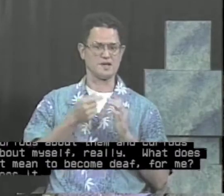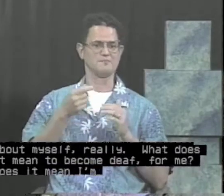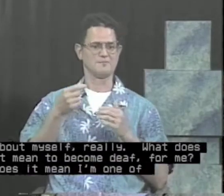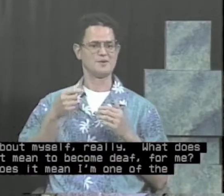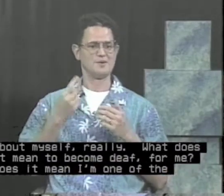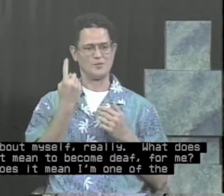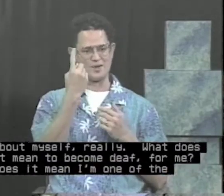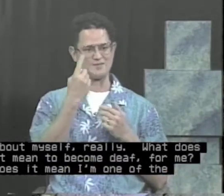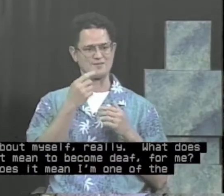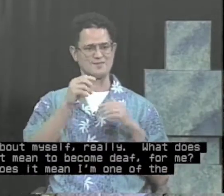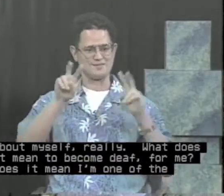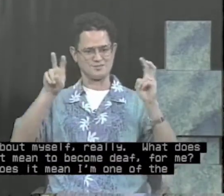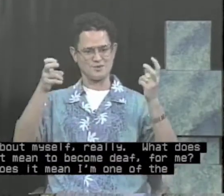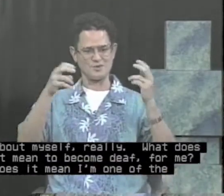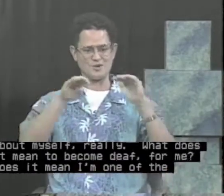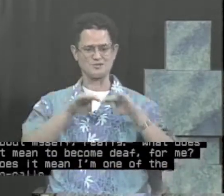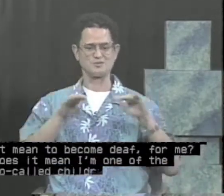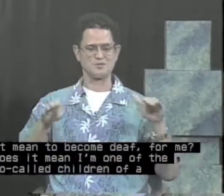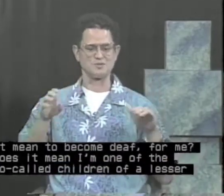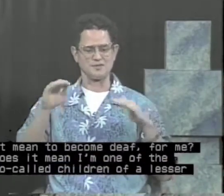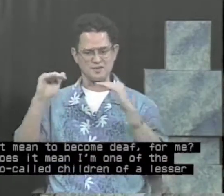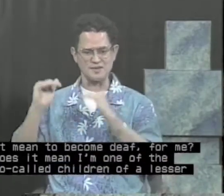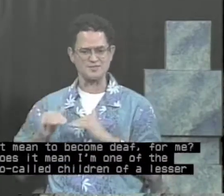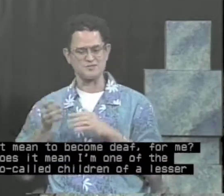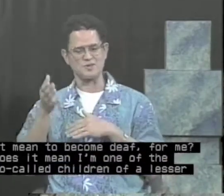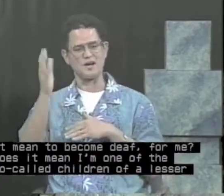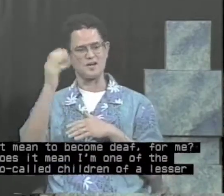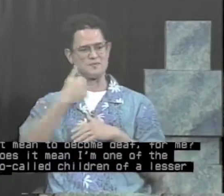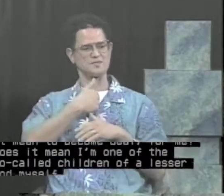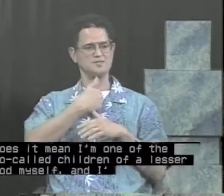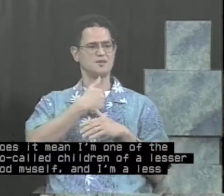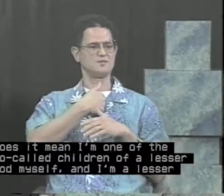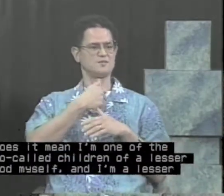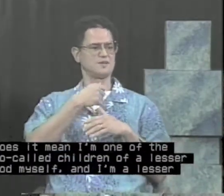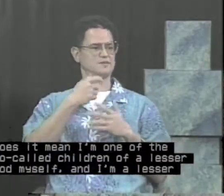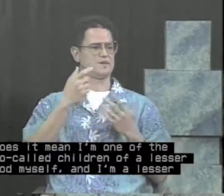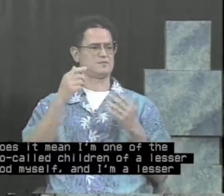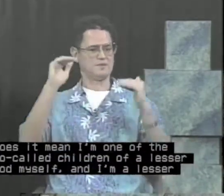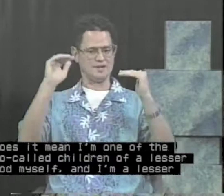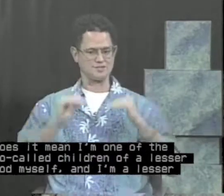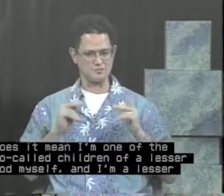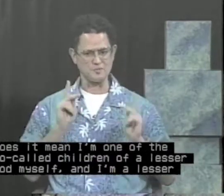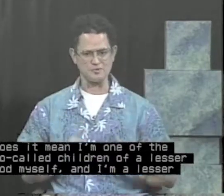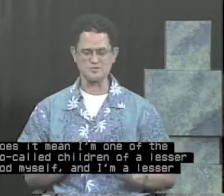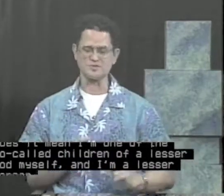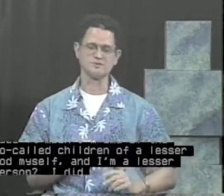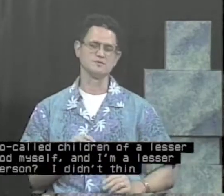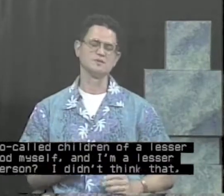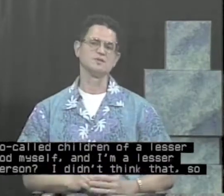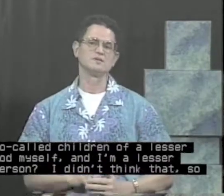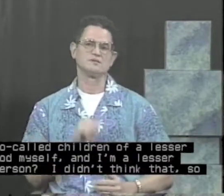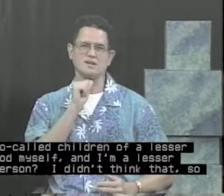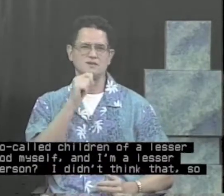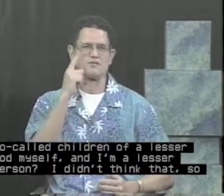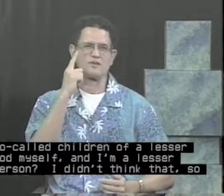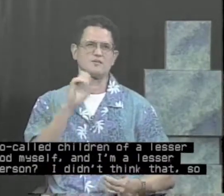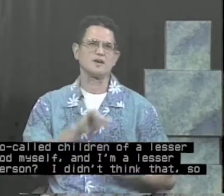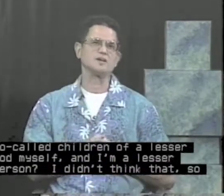I'm one of the so-called children of a lesser God myself, and I'm a lesser person? I didn't think that.